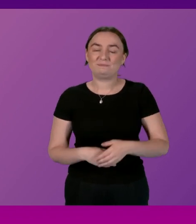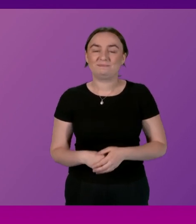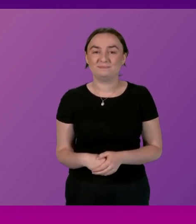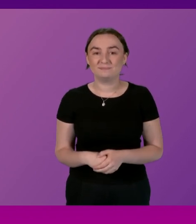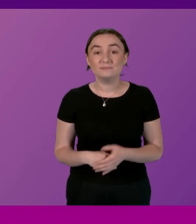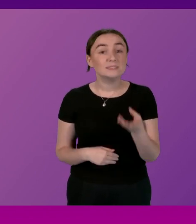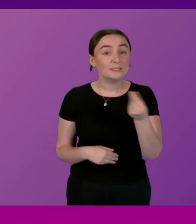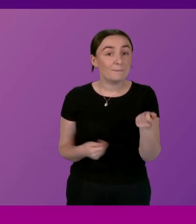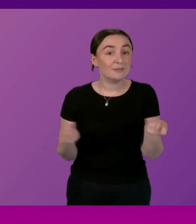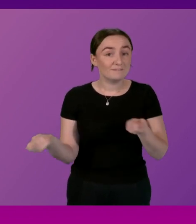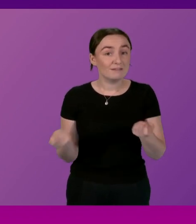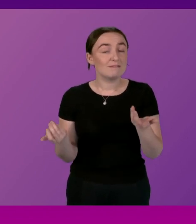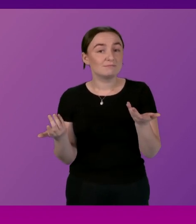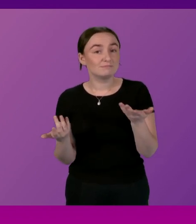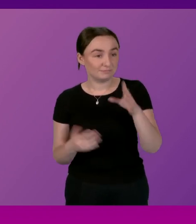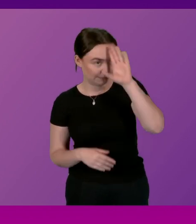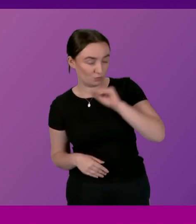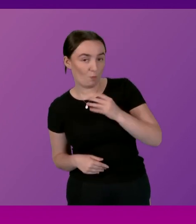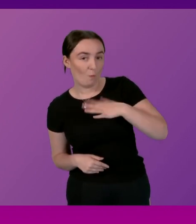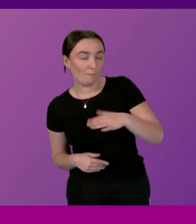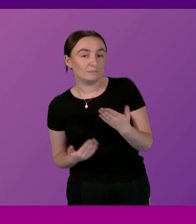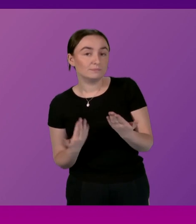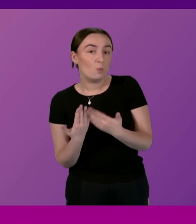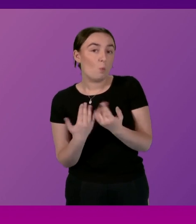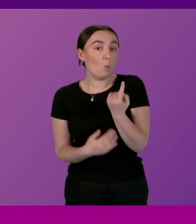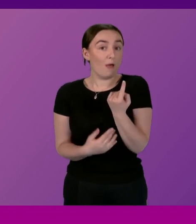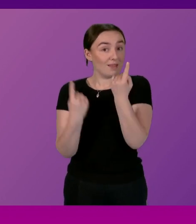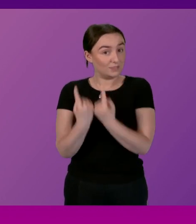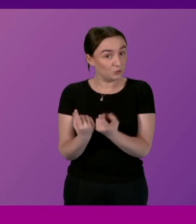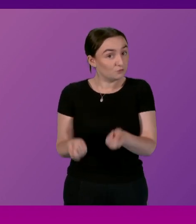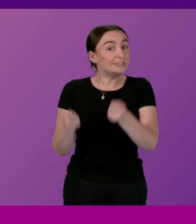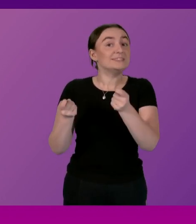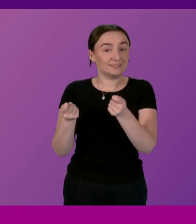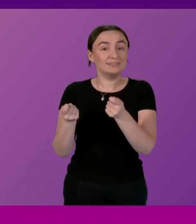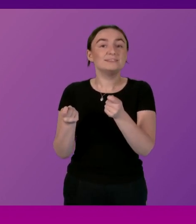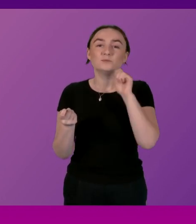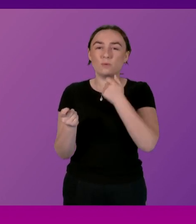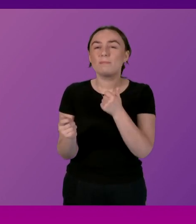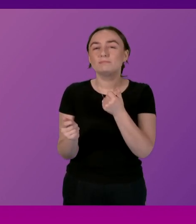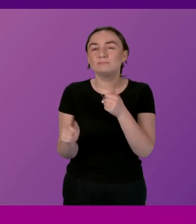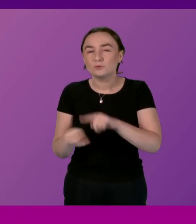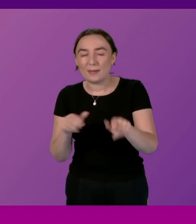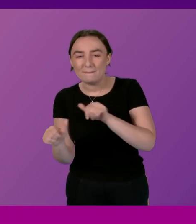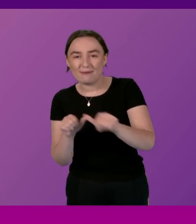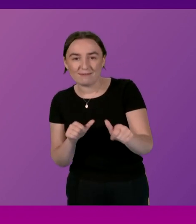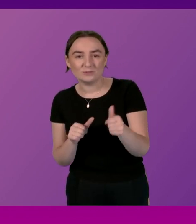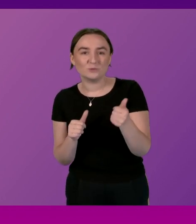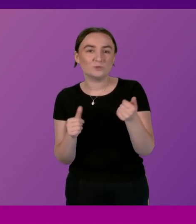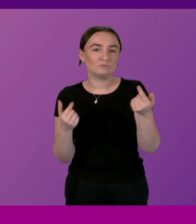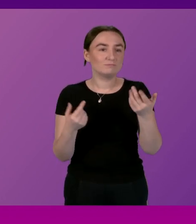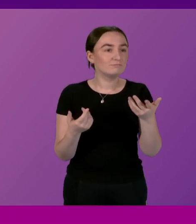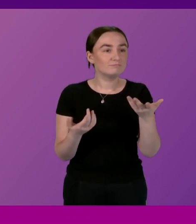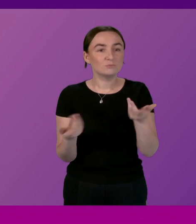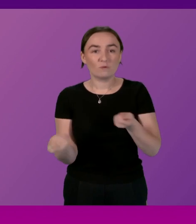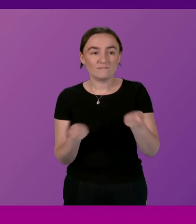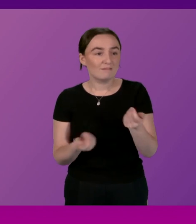Some conveners have indicated they wish to raise more than one issue, and I'll do my best to call all conveners at least